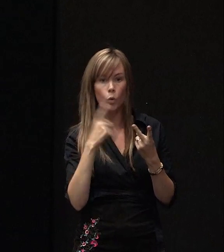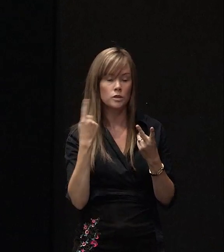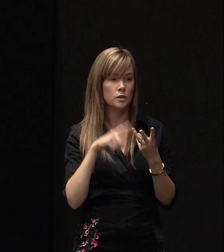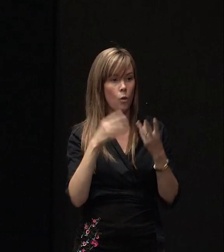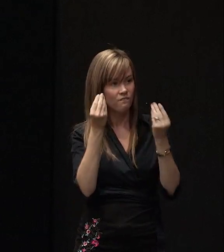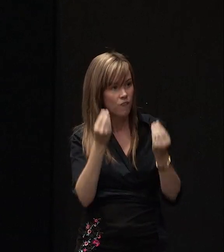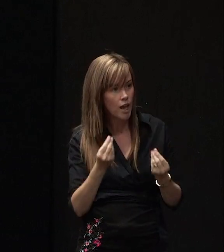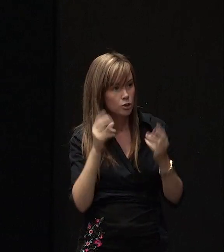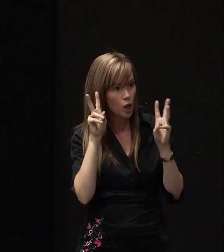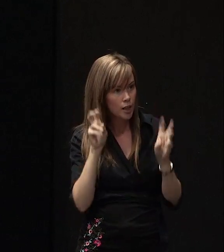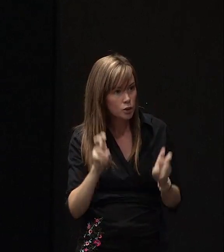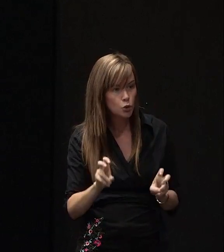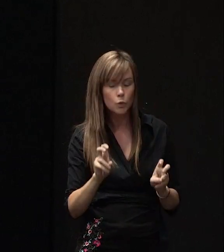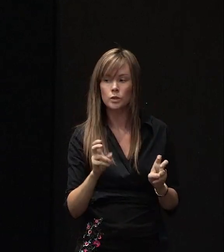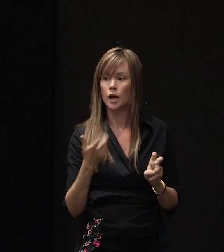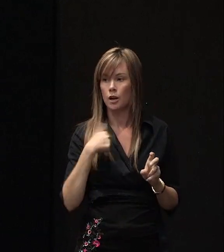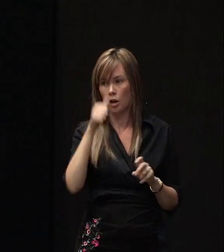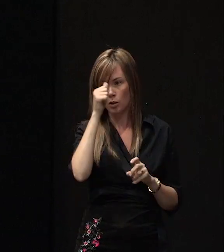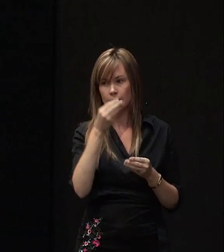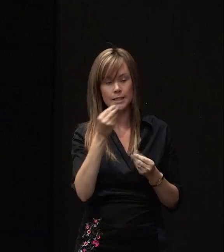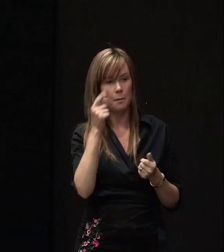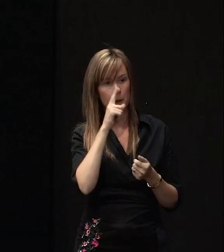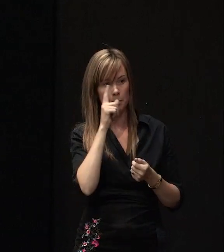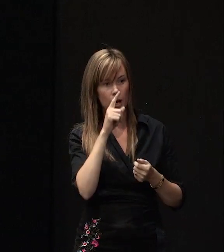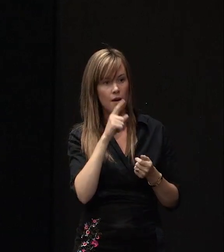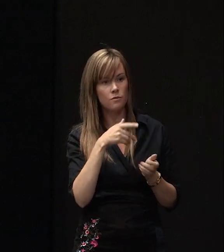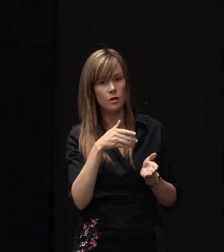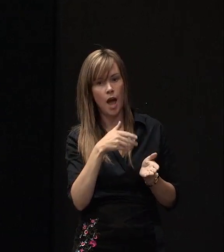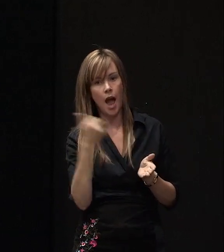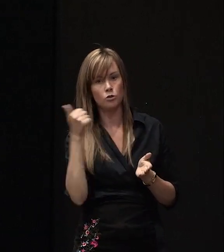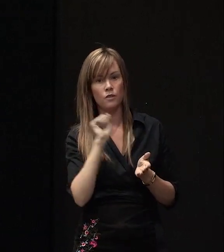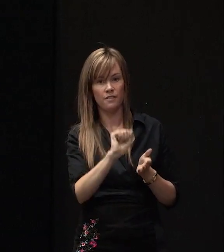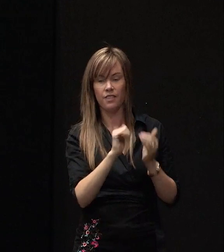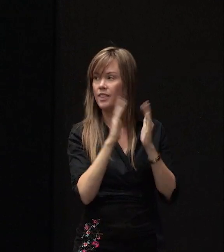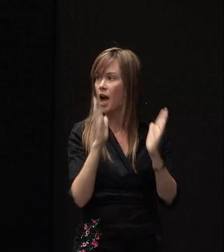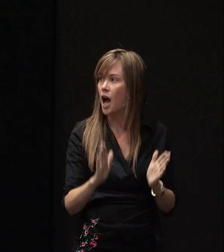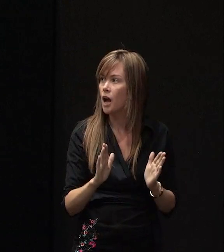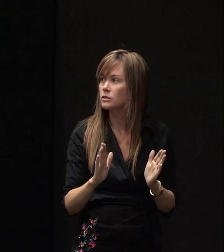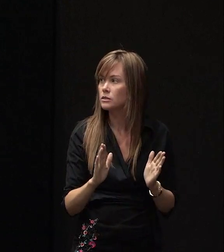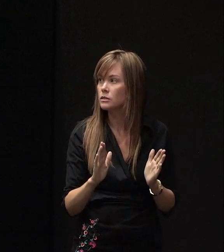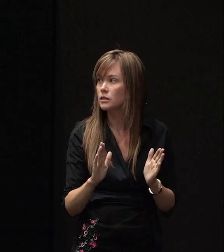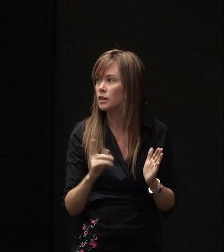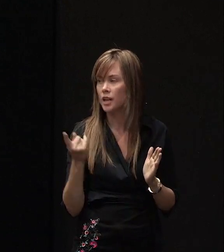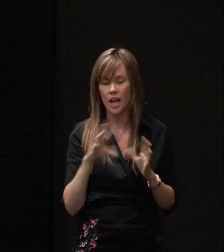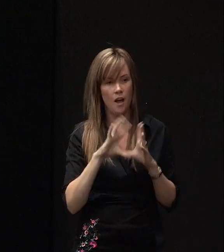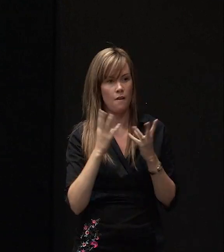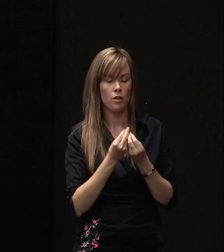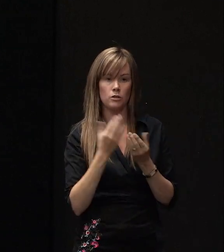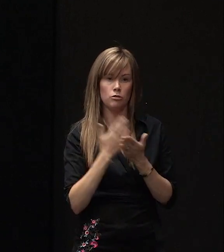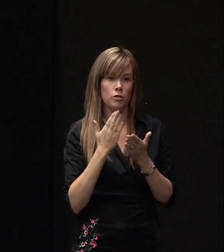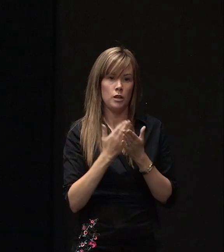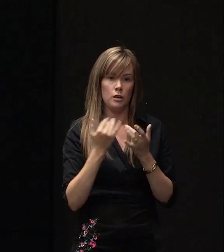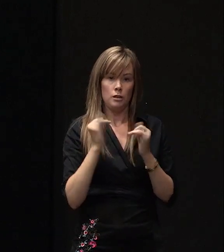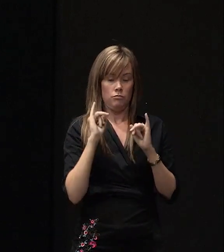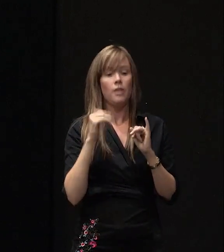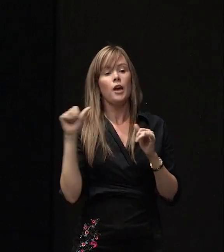financial issues, I I know some people who have been out of their house and everything's just backing up on them. They